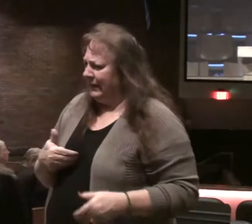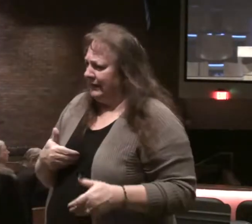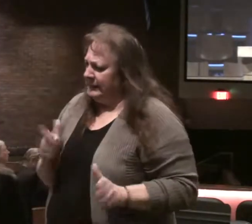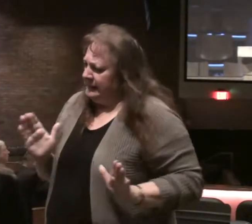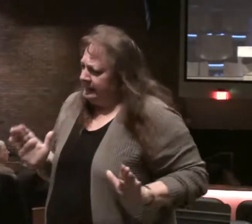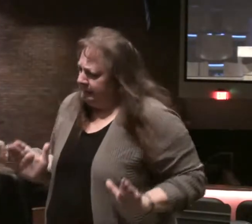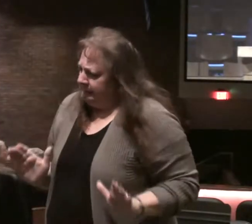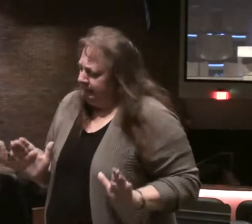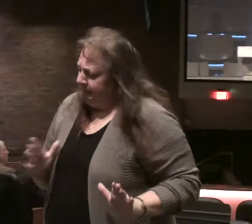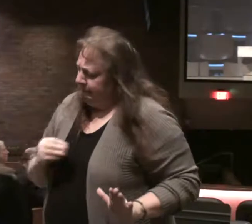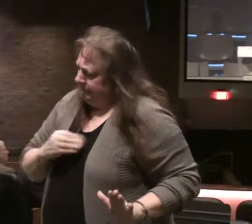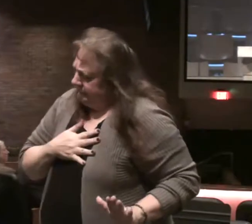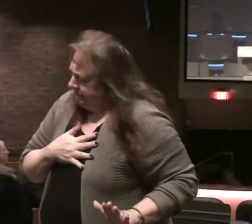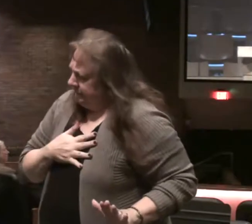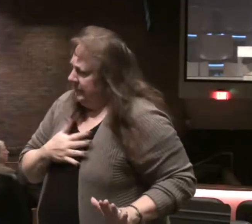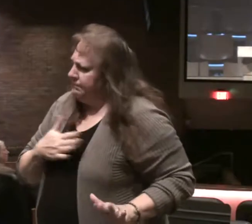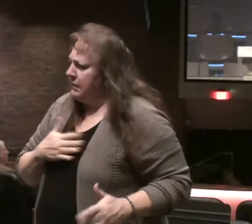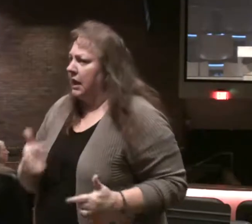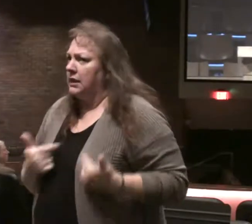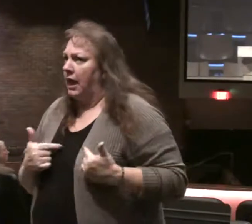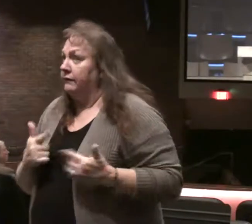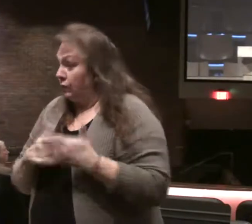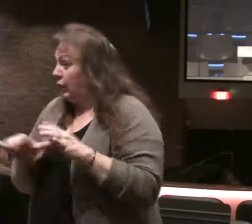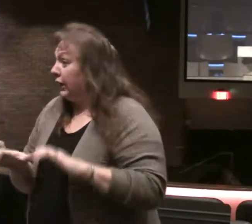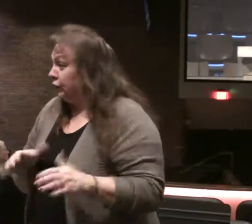driving my heart, my life.